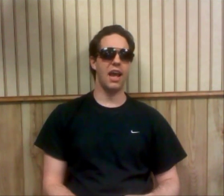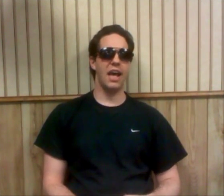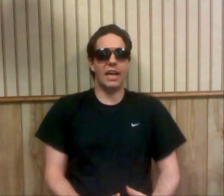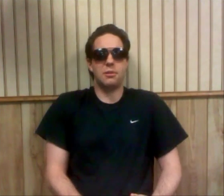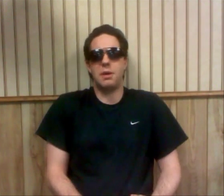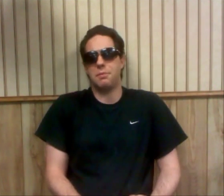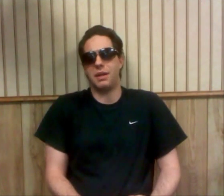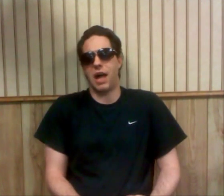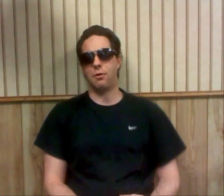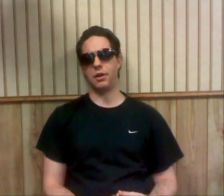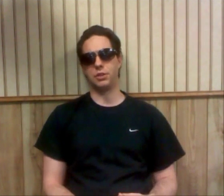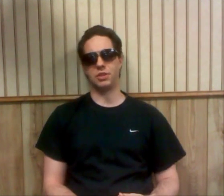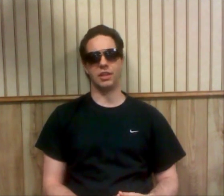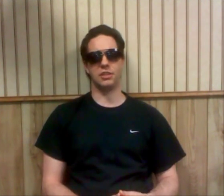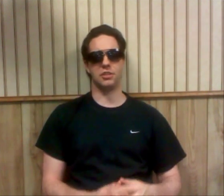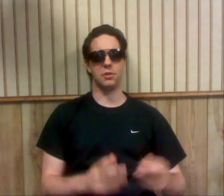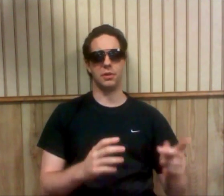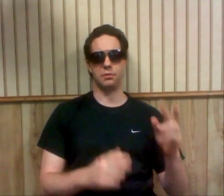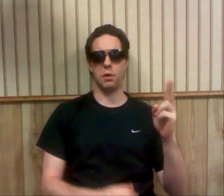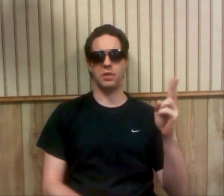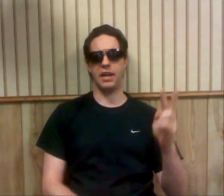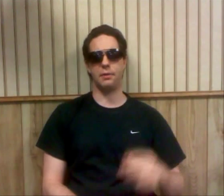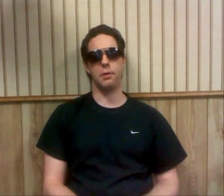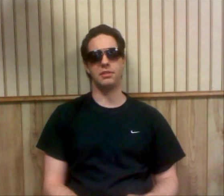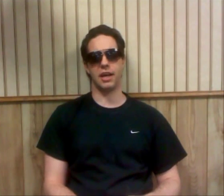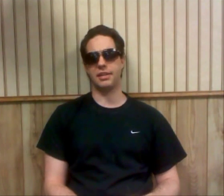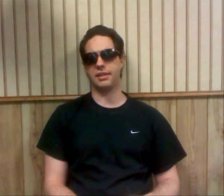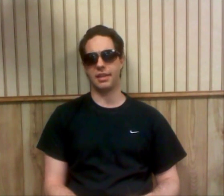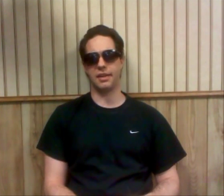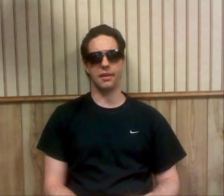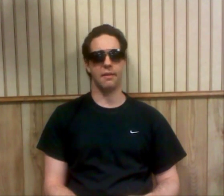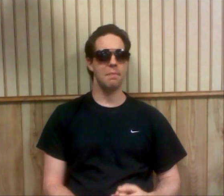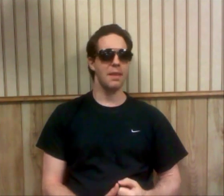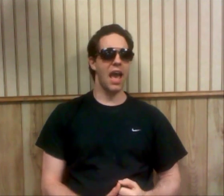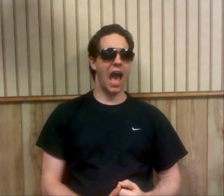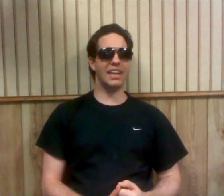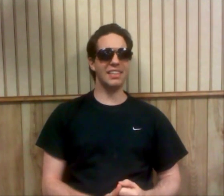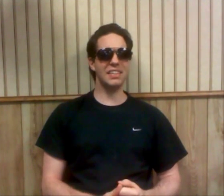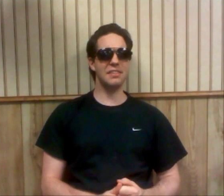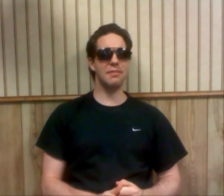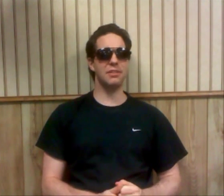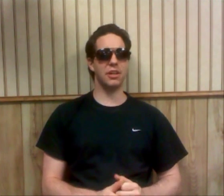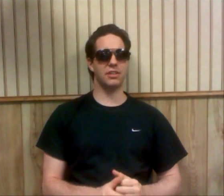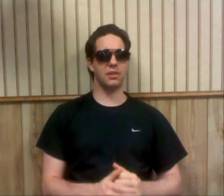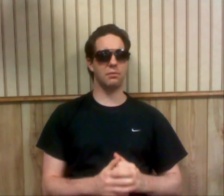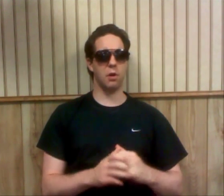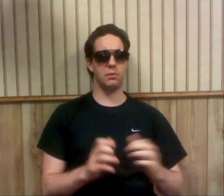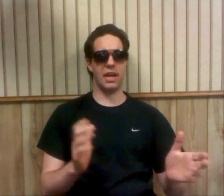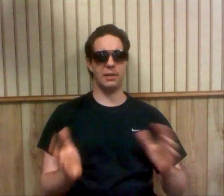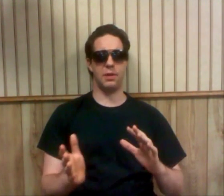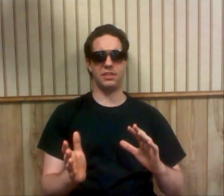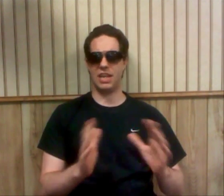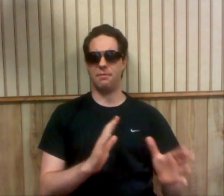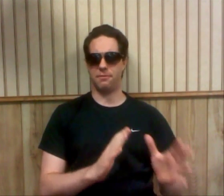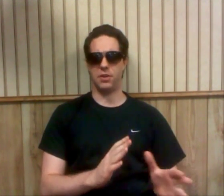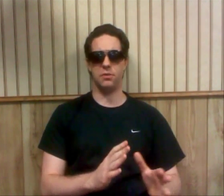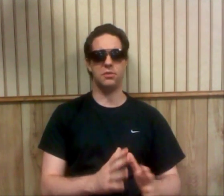That, to me, would be a lot more interesting than just doing the rotating wins idea that they did. And it isn't even just rotating wins in feuds.